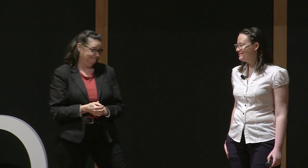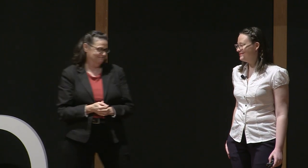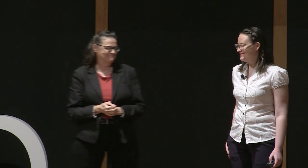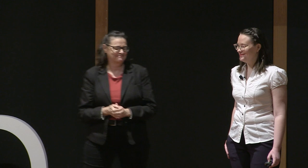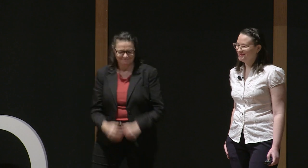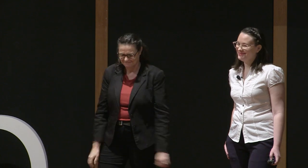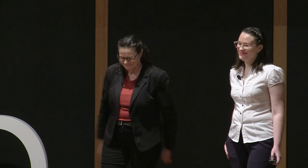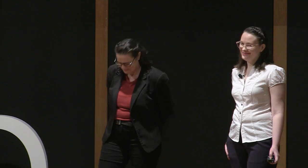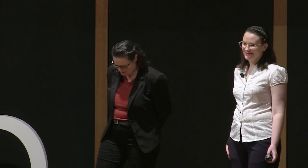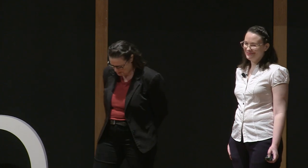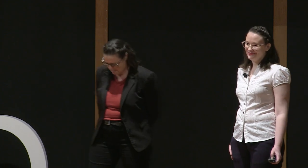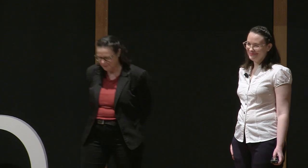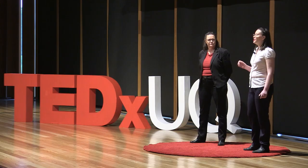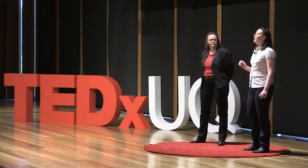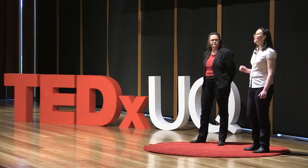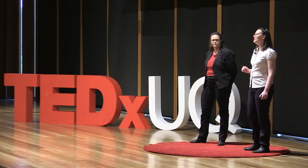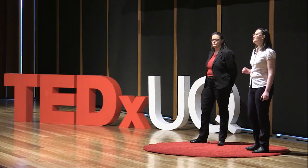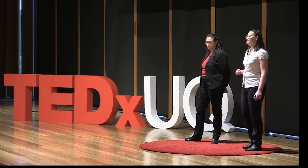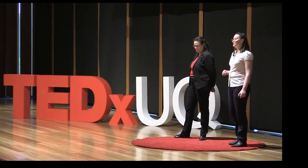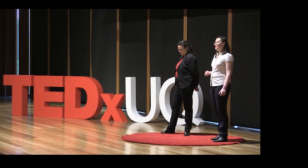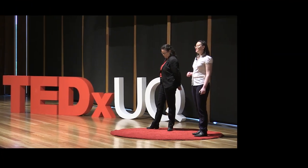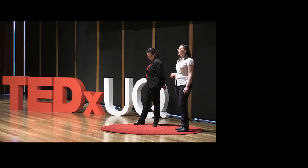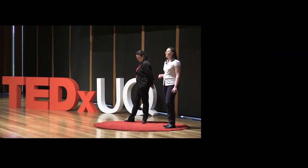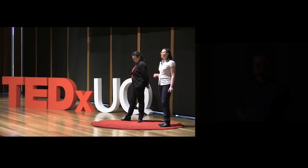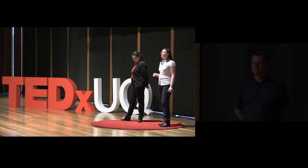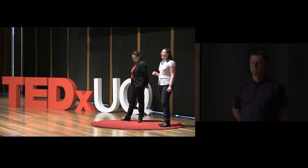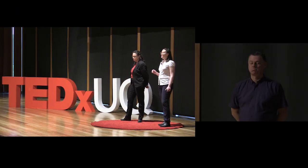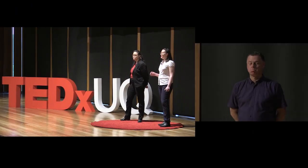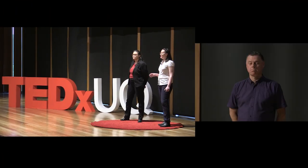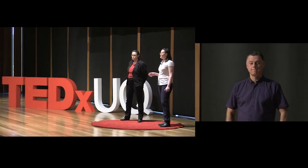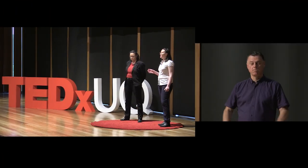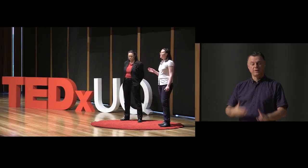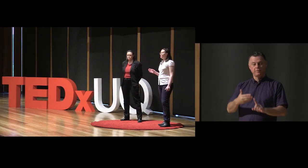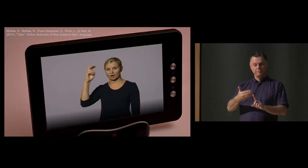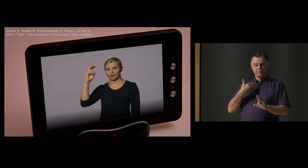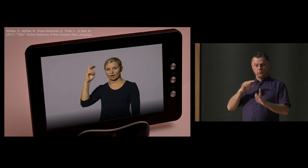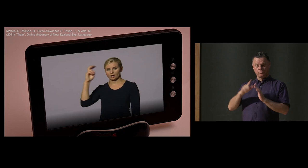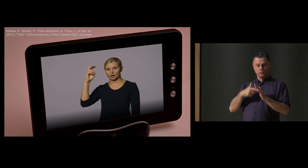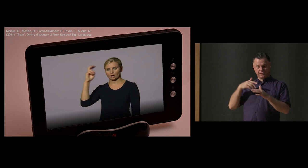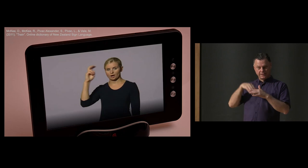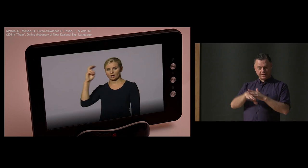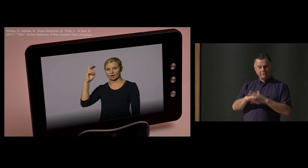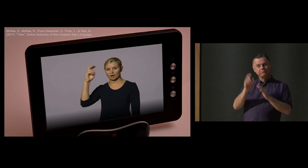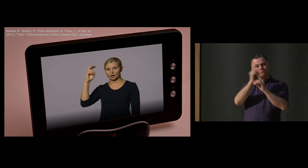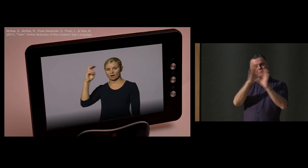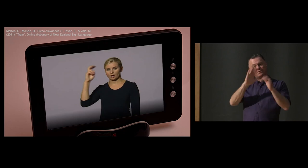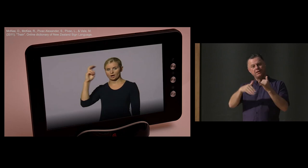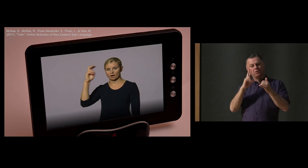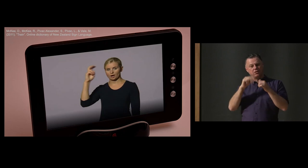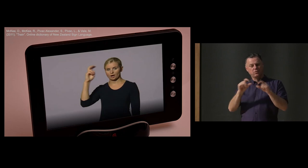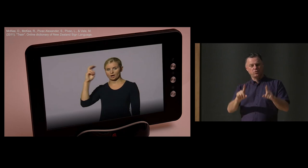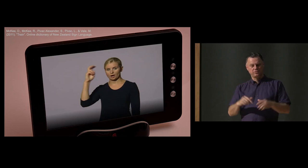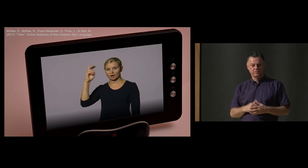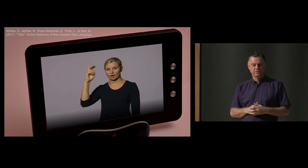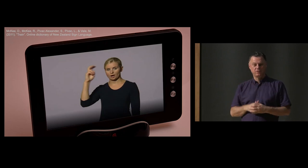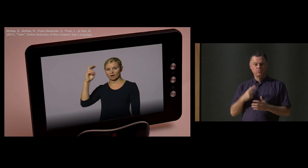things as well using that motion capture. Going into this project, we had a vague idea of what our end result would look like. Because we can